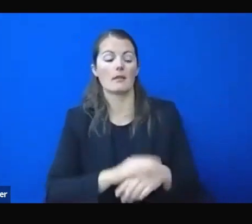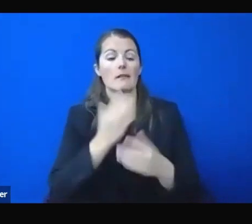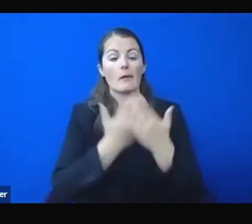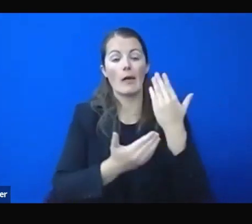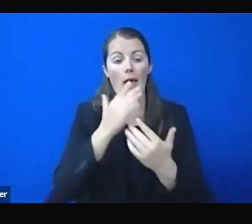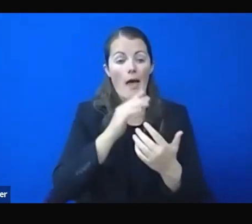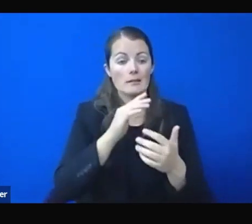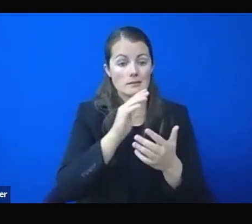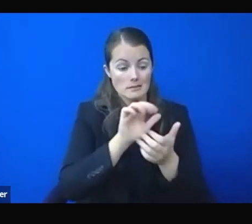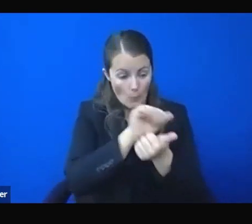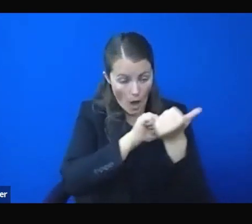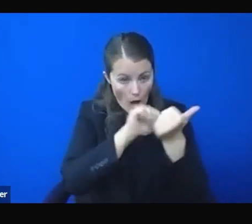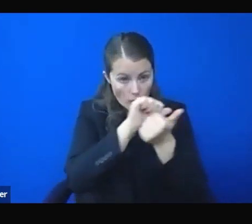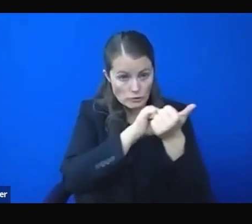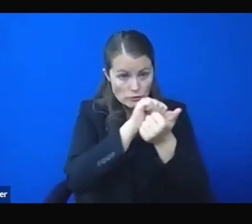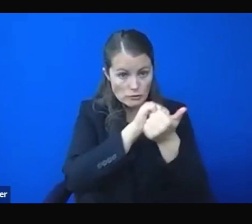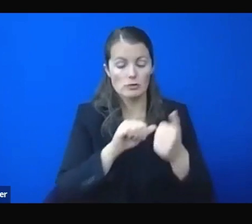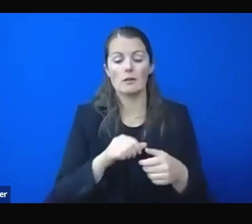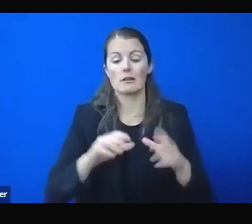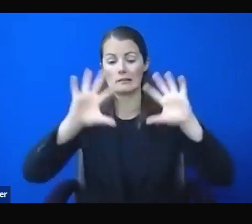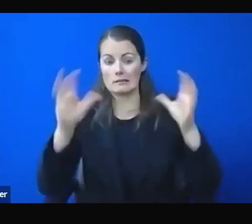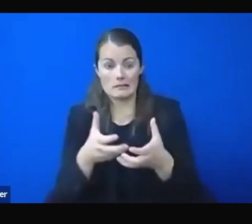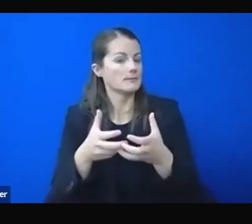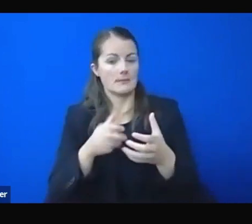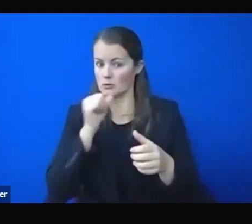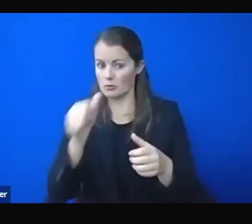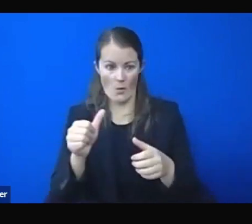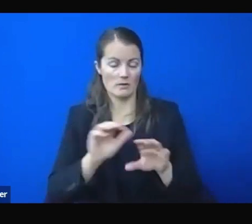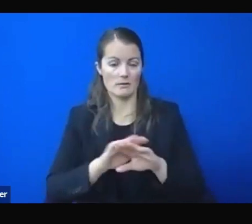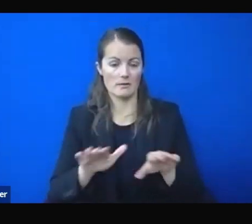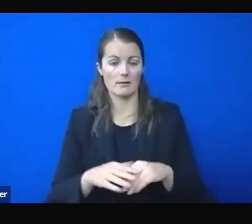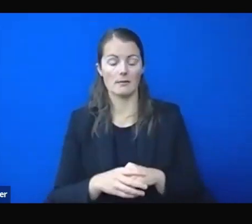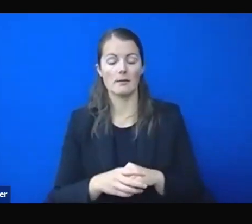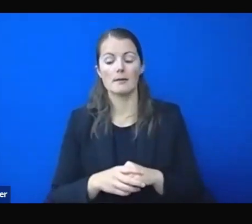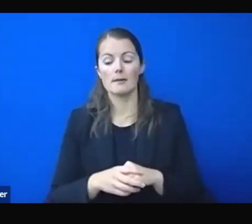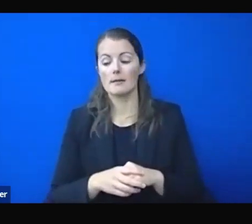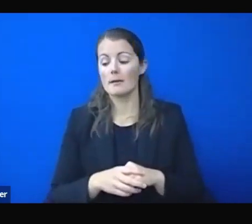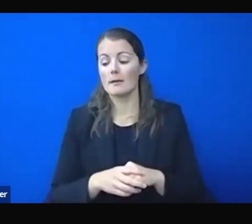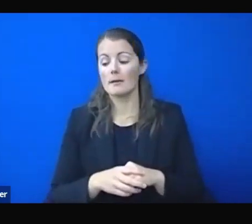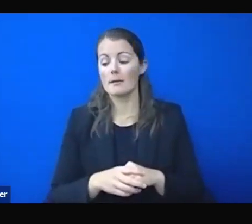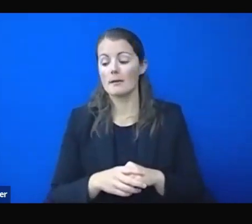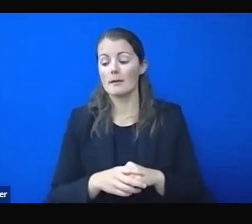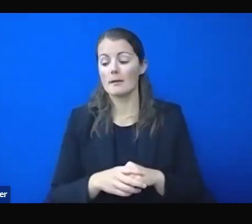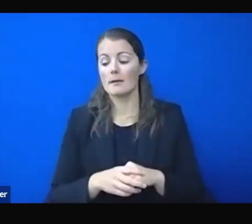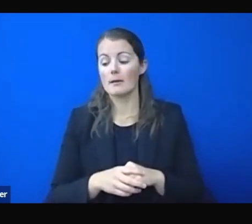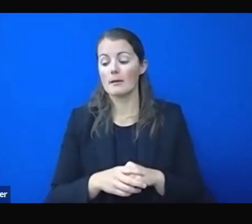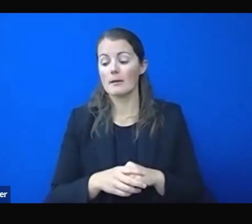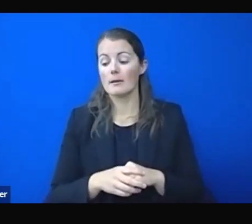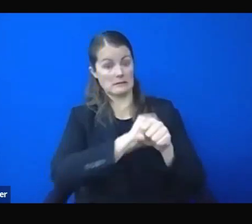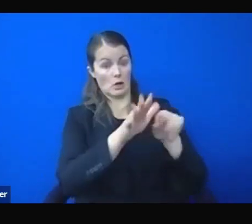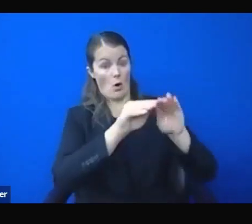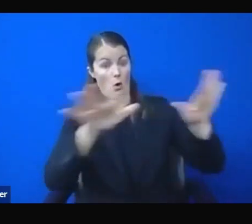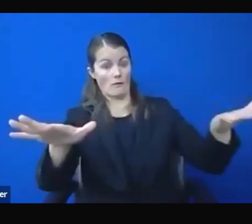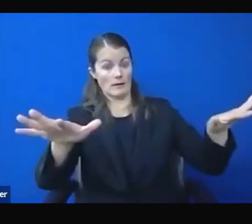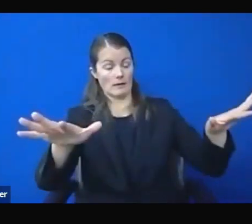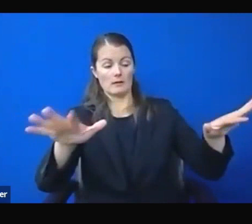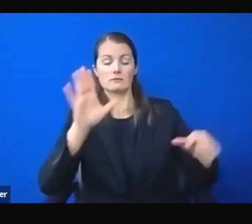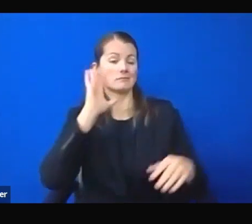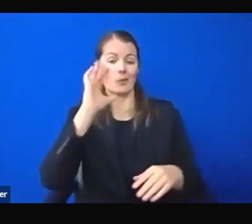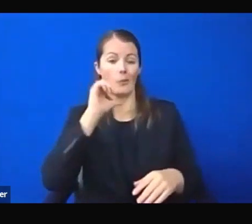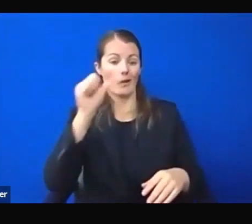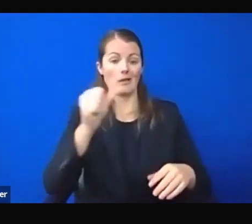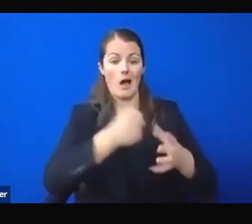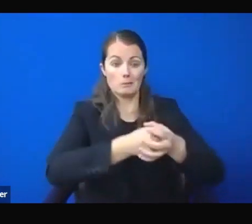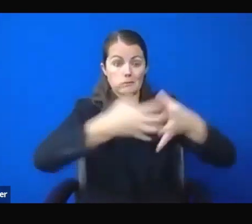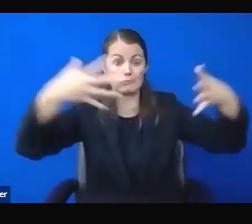from any surges coming from Christmas or New Year's, that we'll be able to keep our numbers low and let the healthcare system catch up.